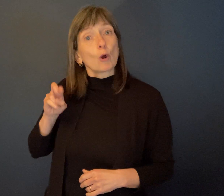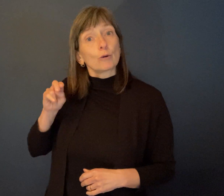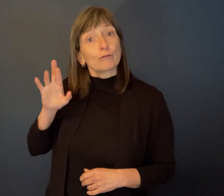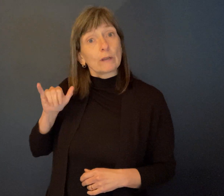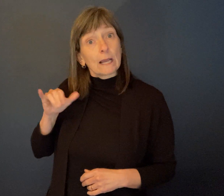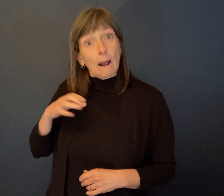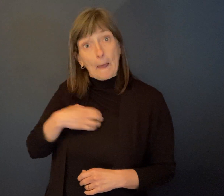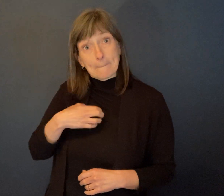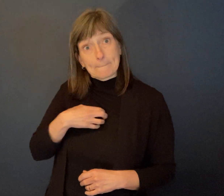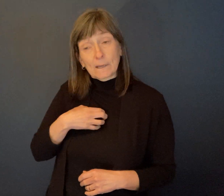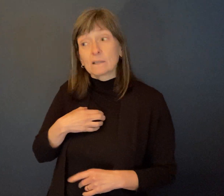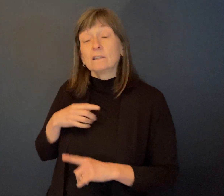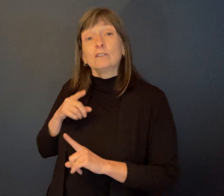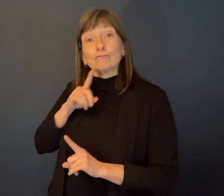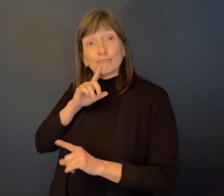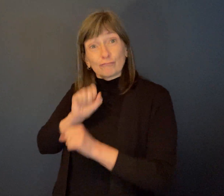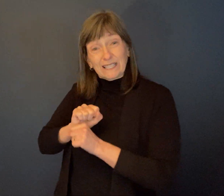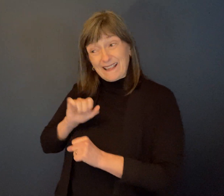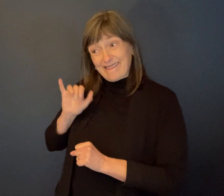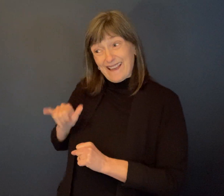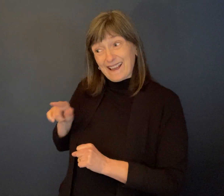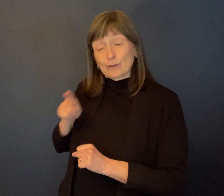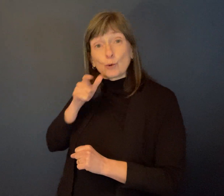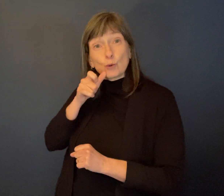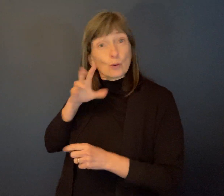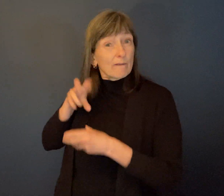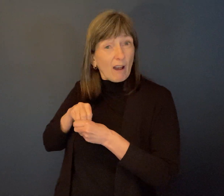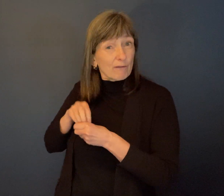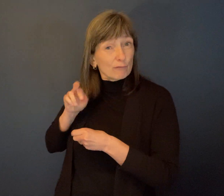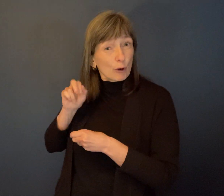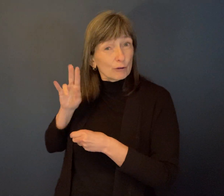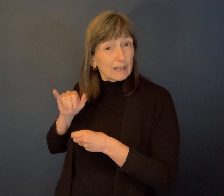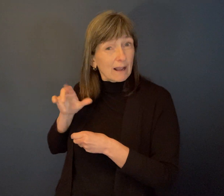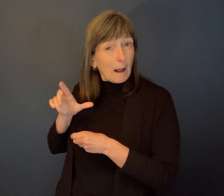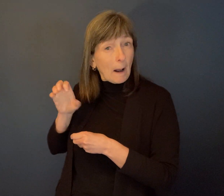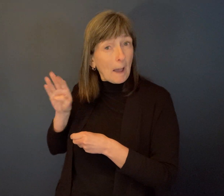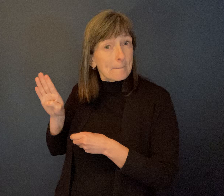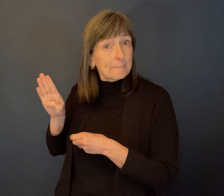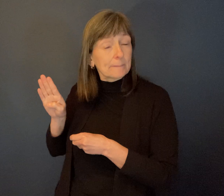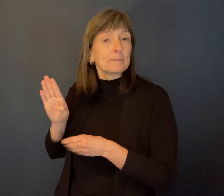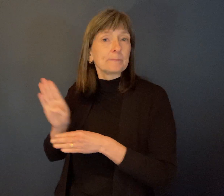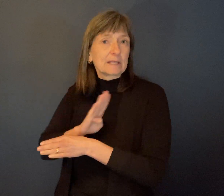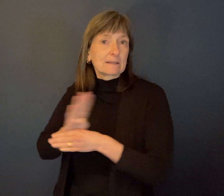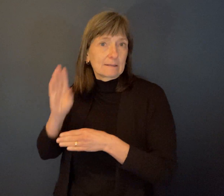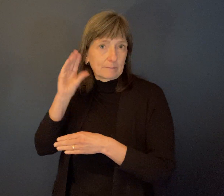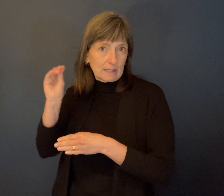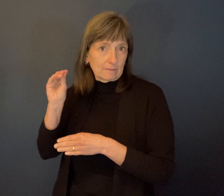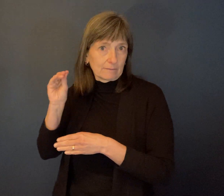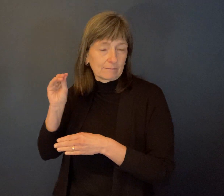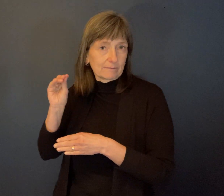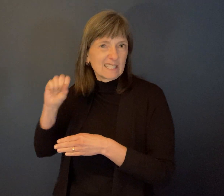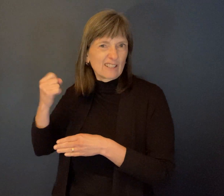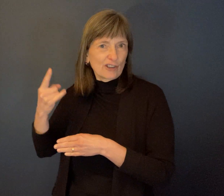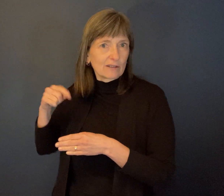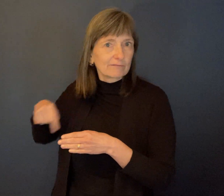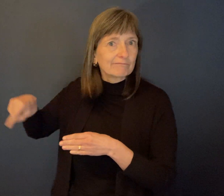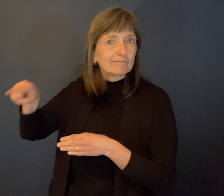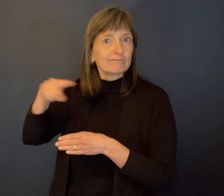in fact, was run by or comprised of many businessmen within the city. So I guess they had to wherewithal and the